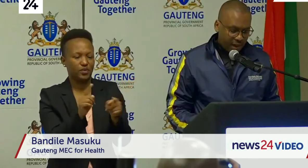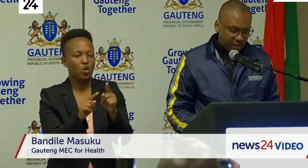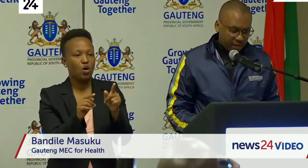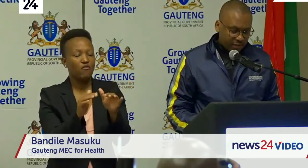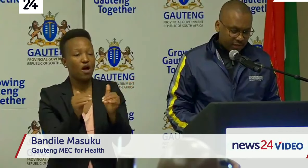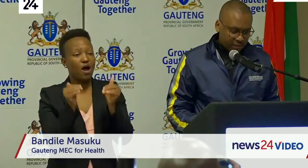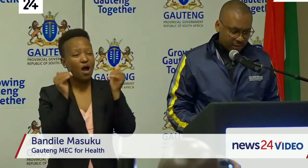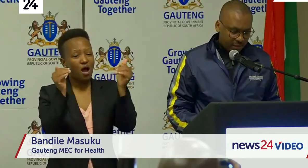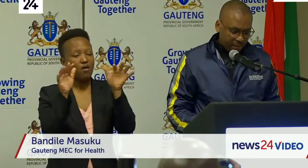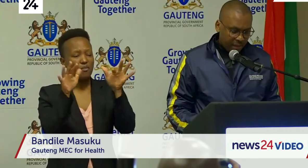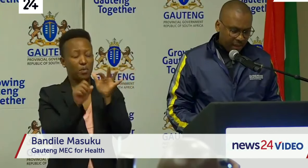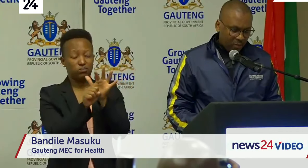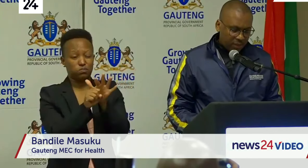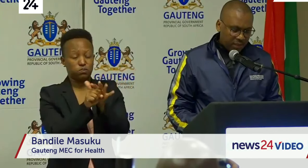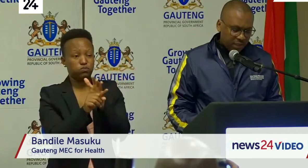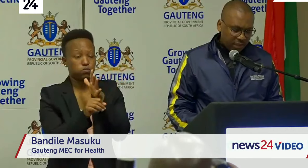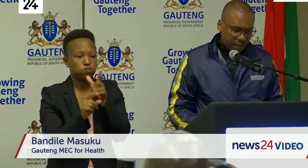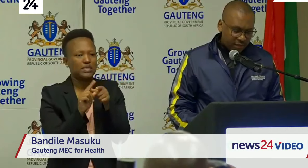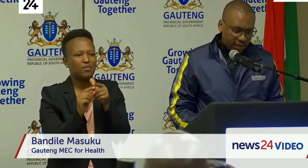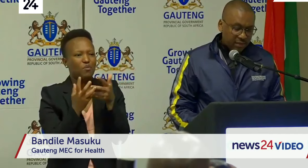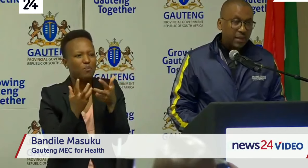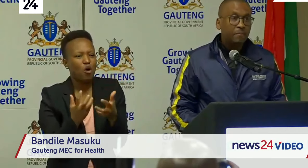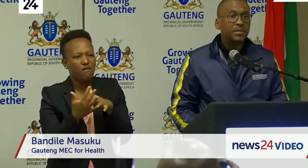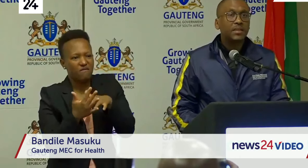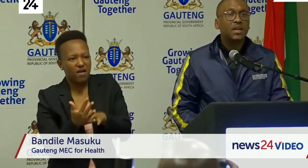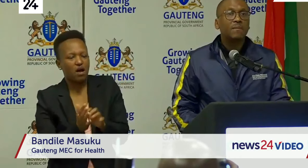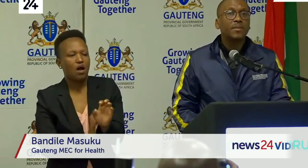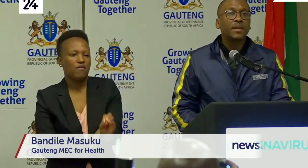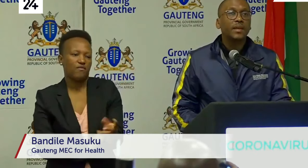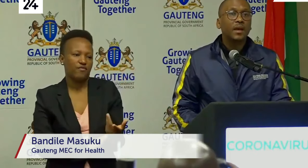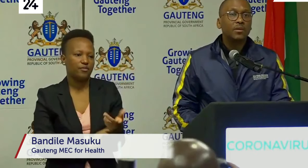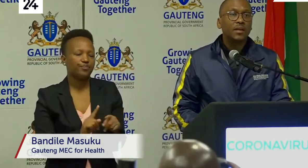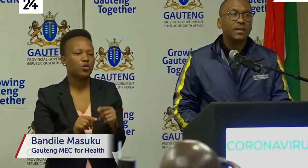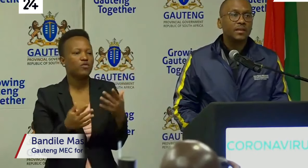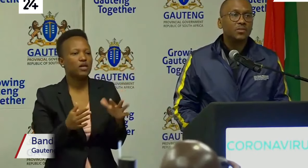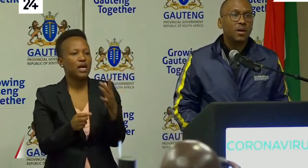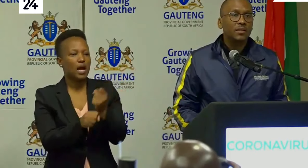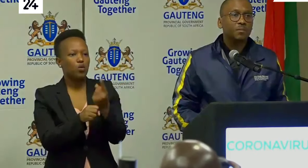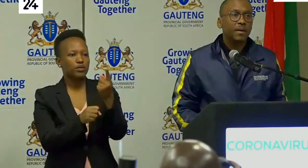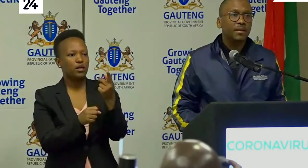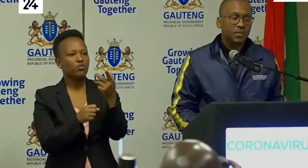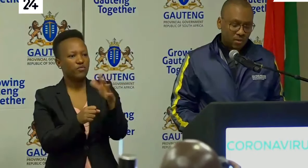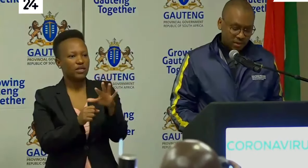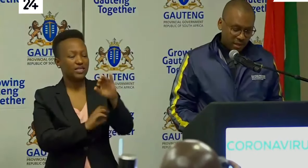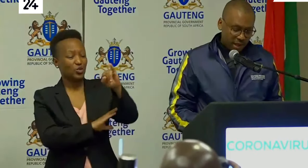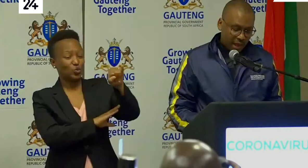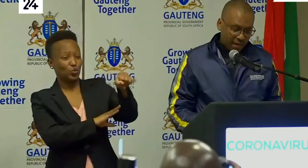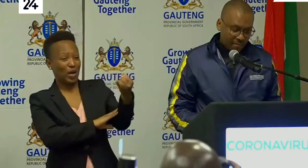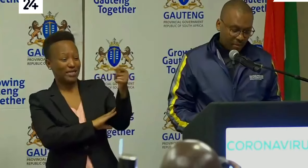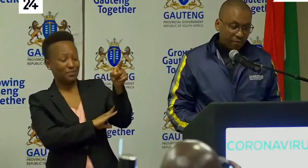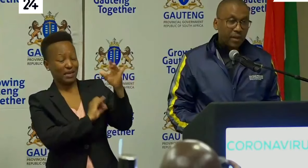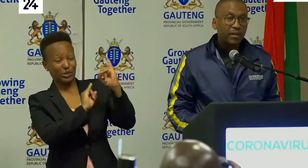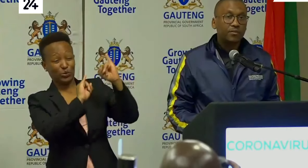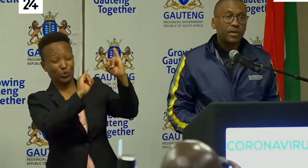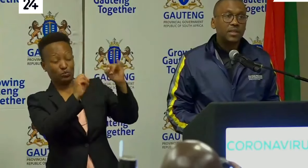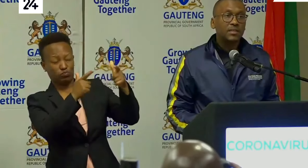and high density and we did indicate that the epicenter in Gaudeng is Johannesburg it has got a high